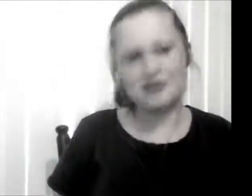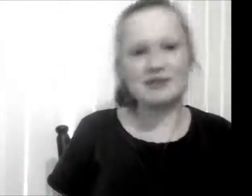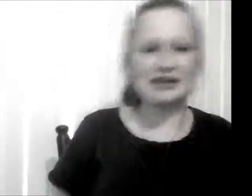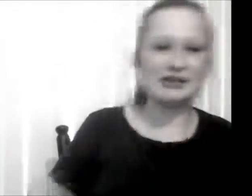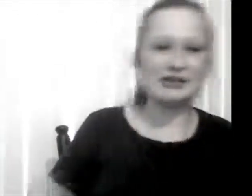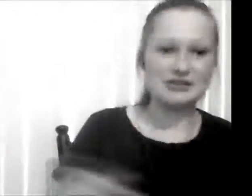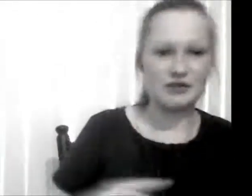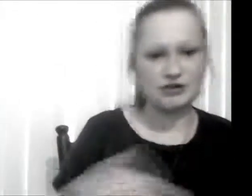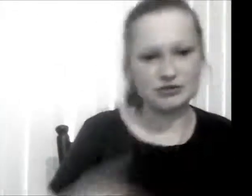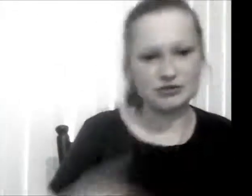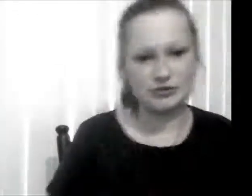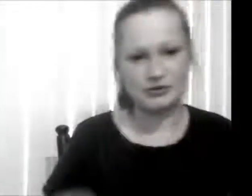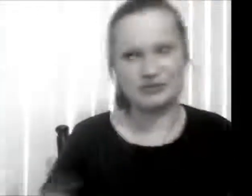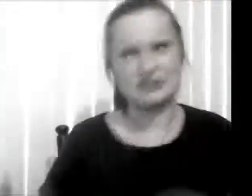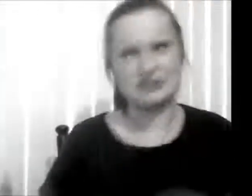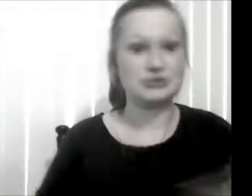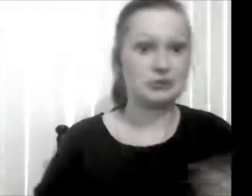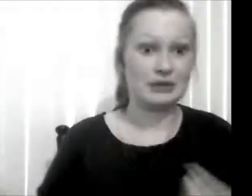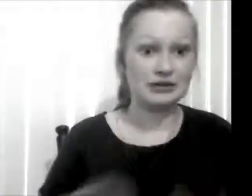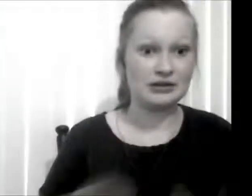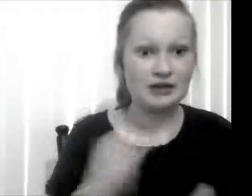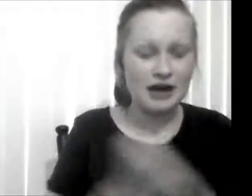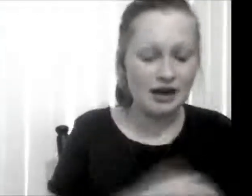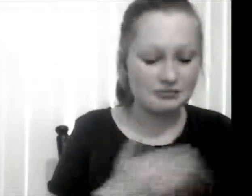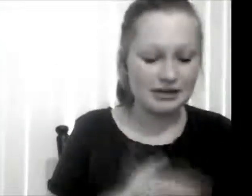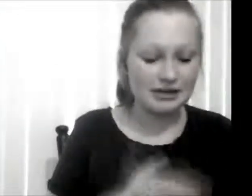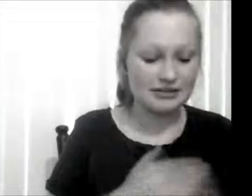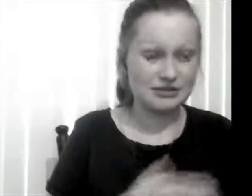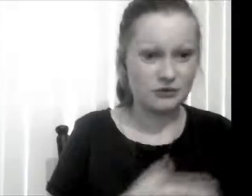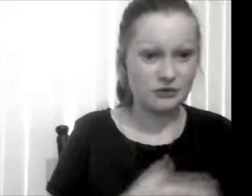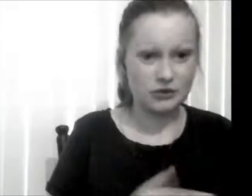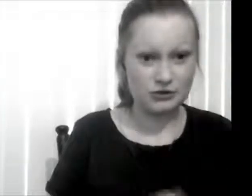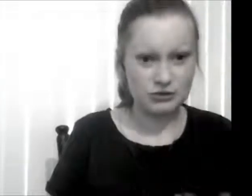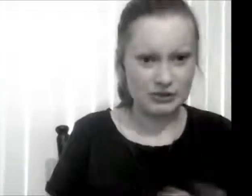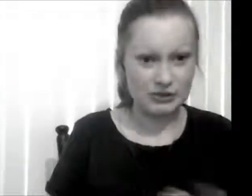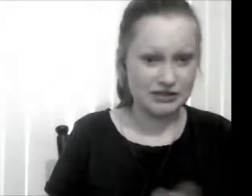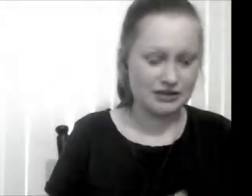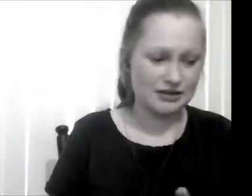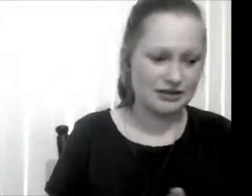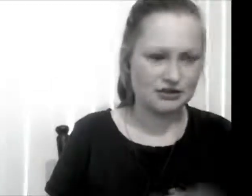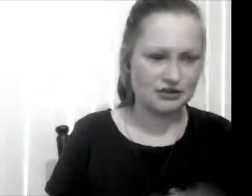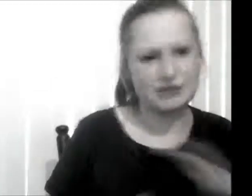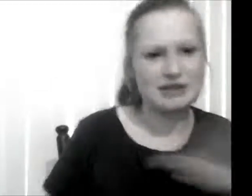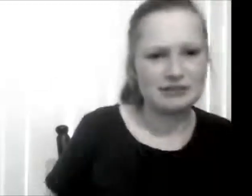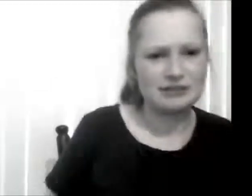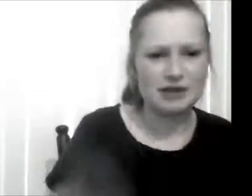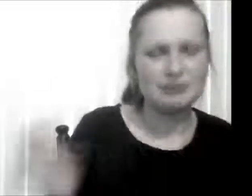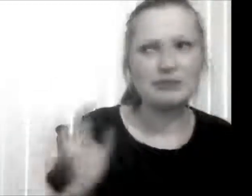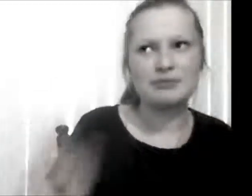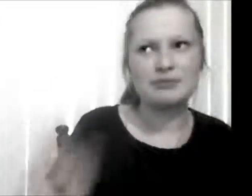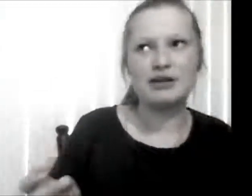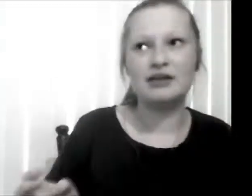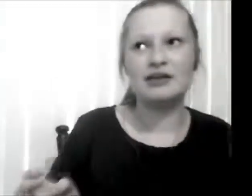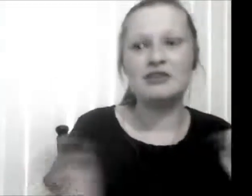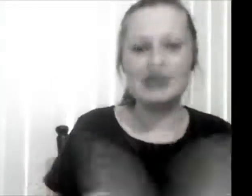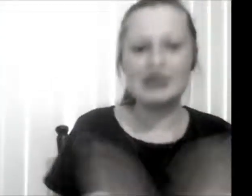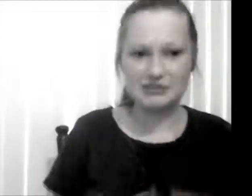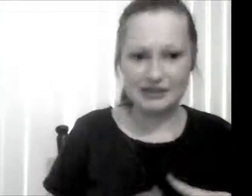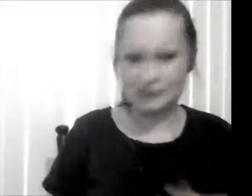making a list of what you do and physios as well make lists of what you're doing and documenting blah blah blah blah blah. Well I always find that really